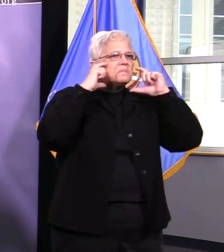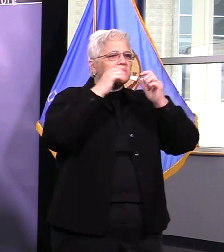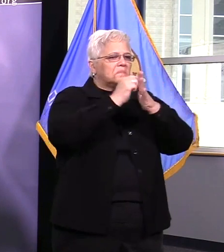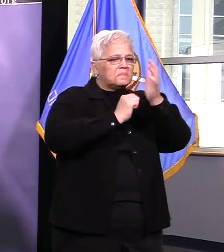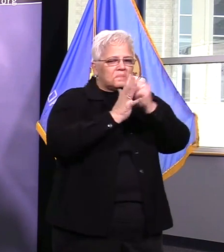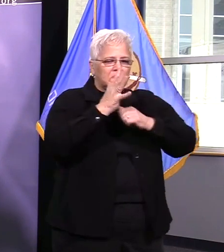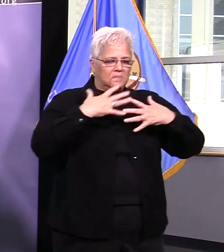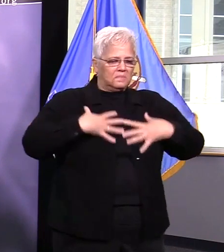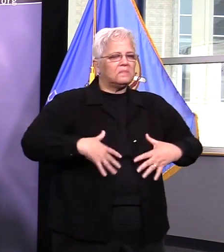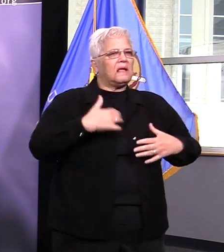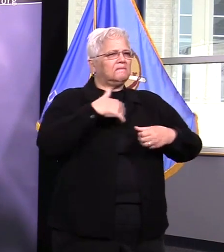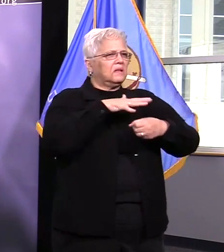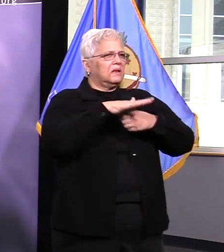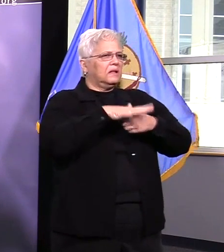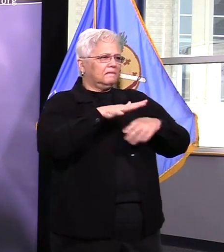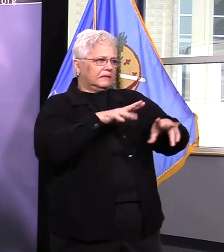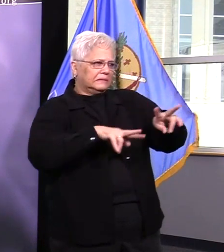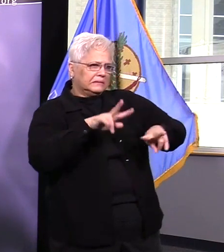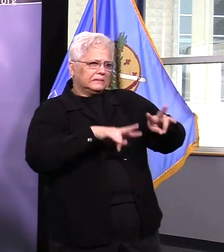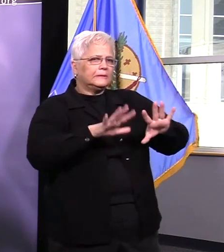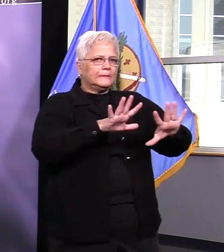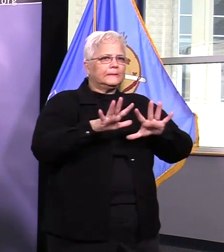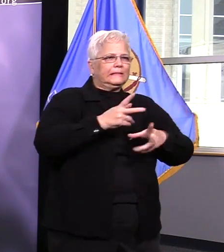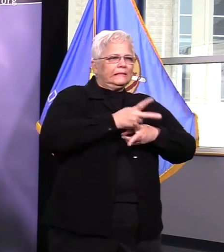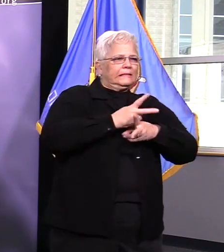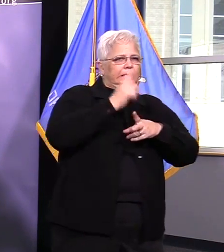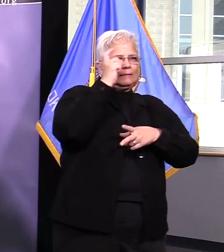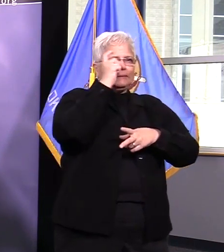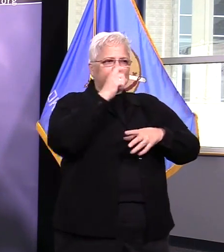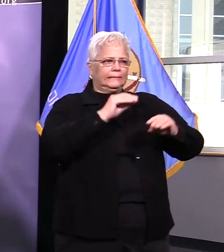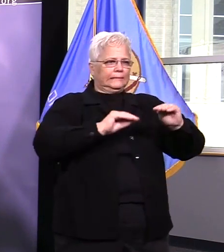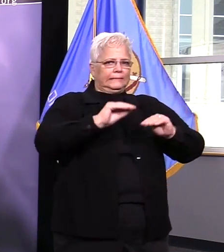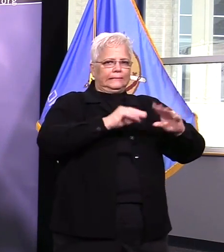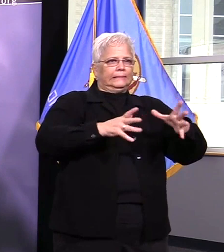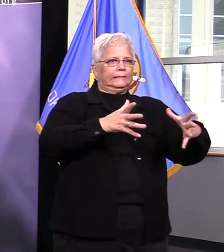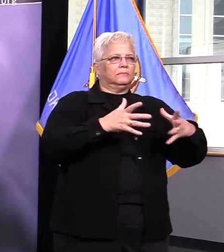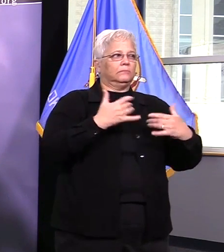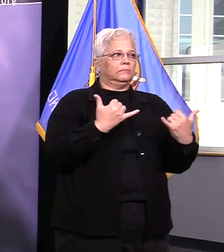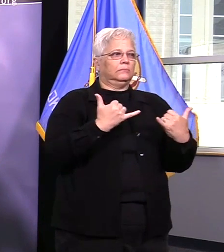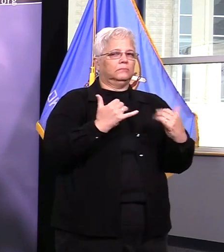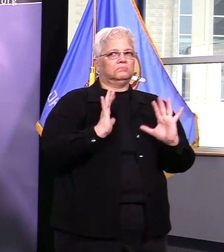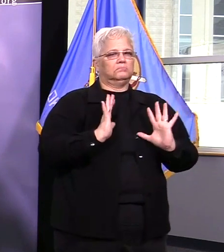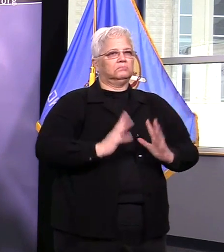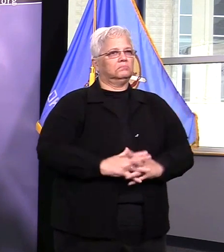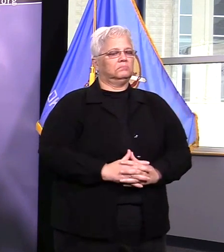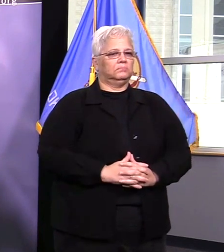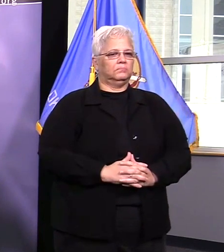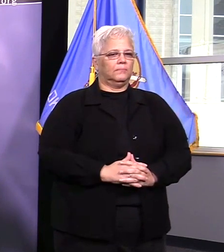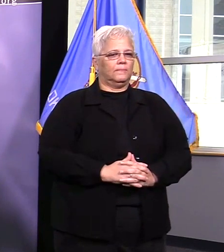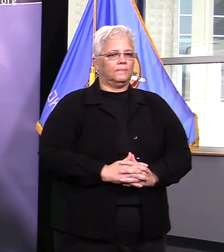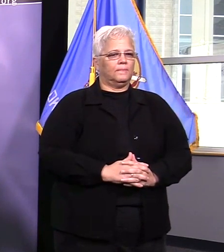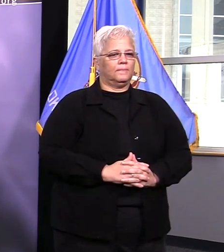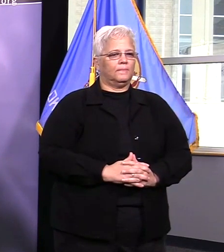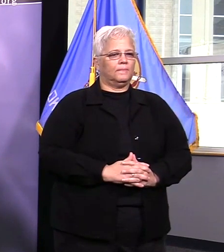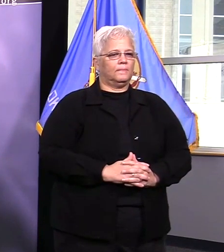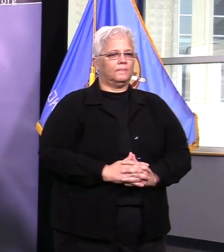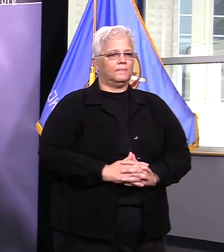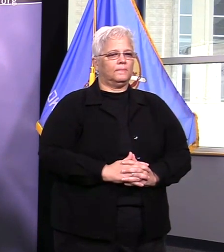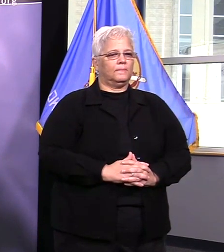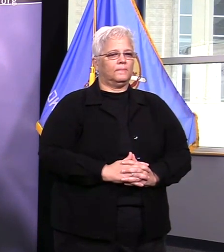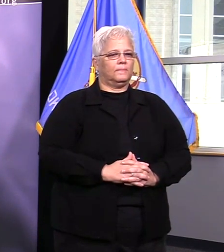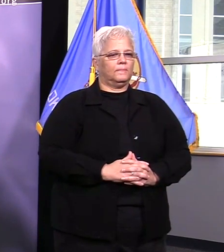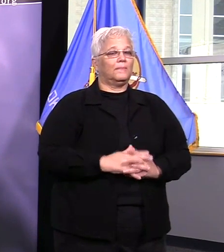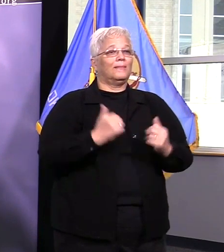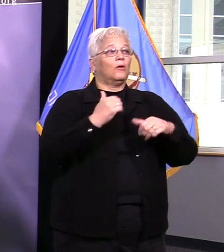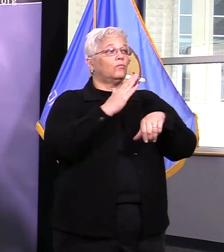types of calls and the number of calls our fire calls have been pretty steady the ems calls have dropped a little bit but we do anticipate that to go up